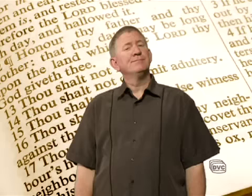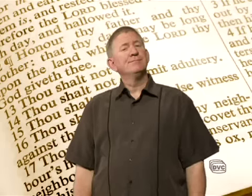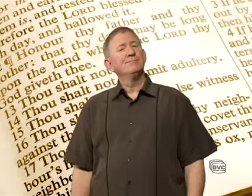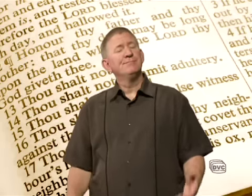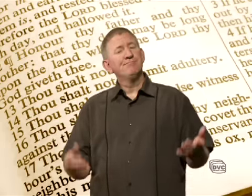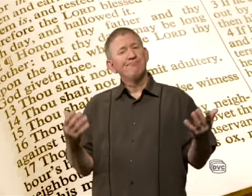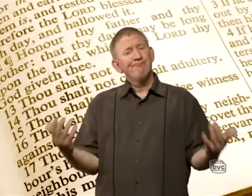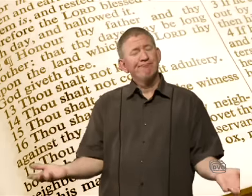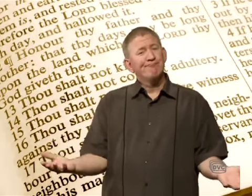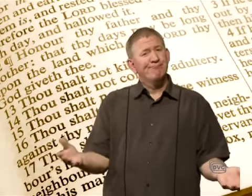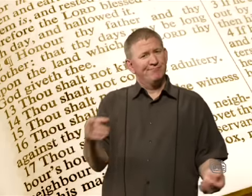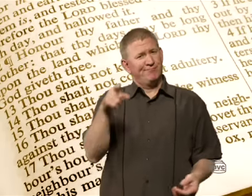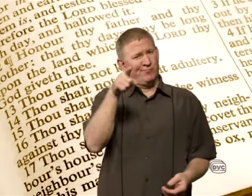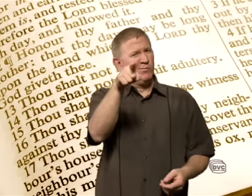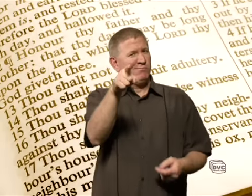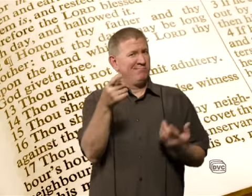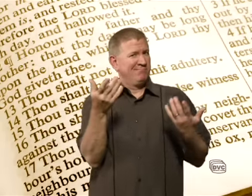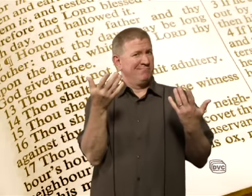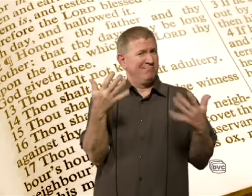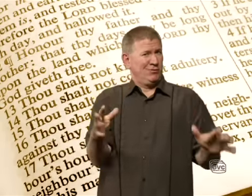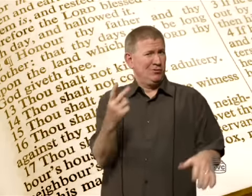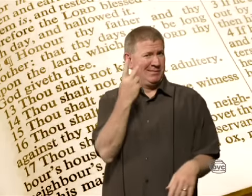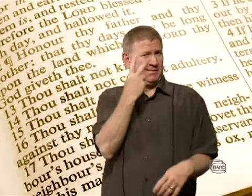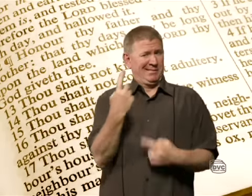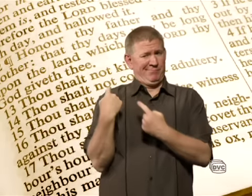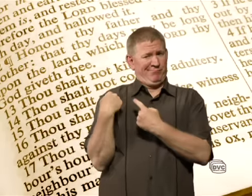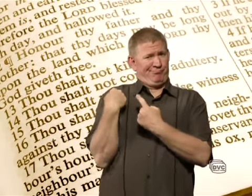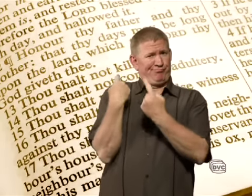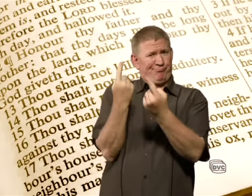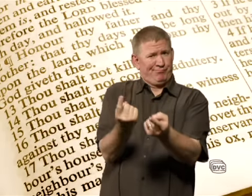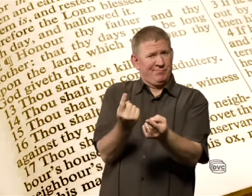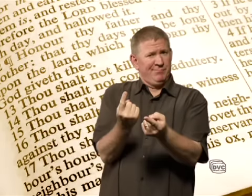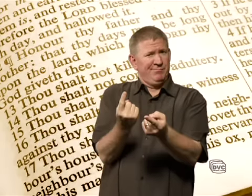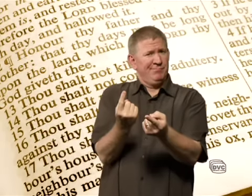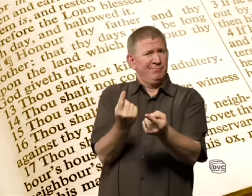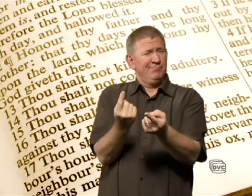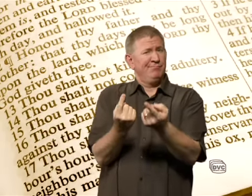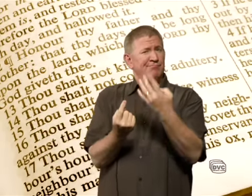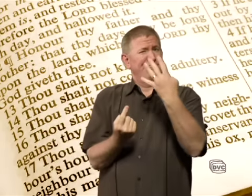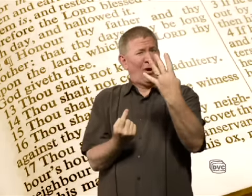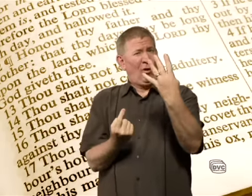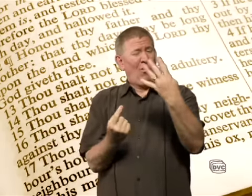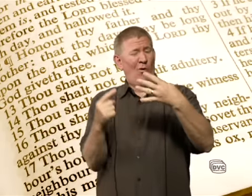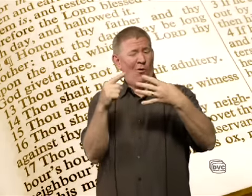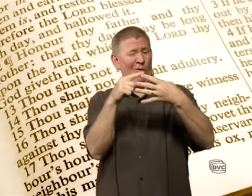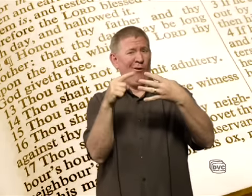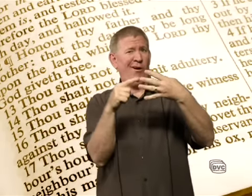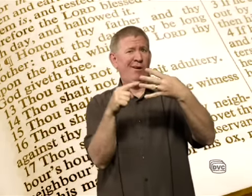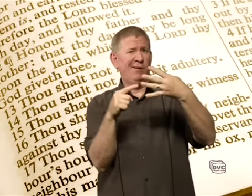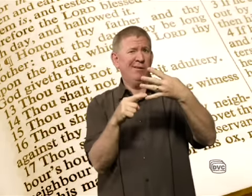So what about you? Well, we've seen so far these four different commands.